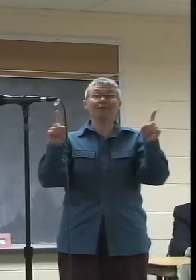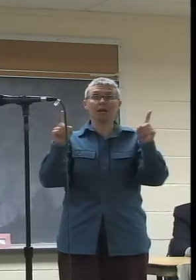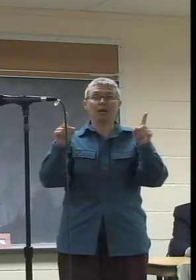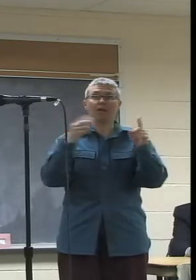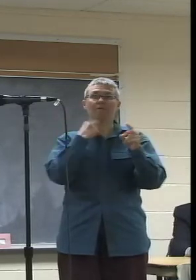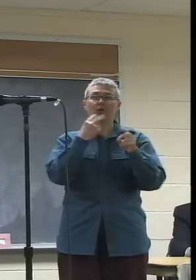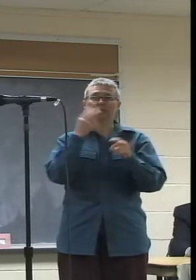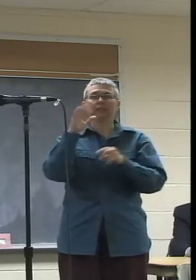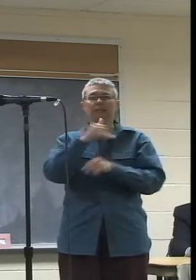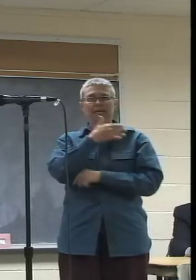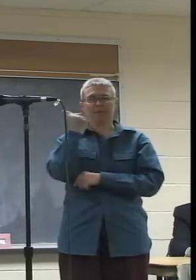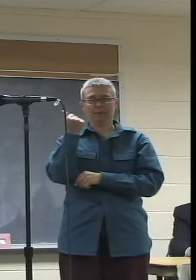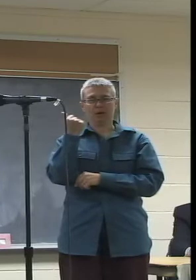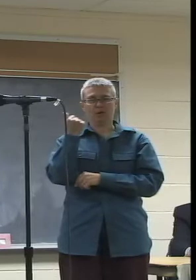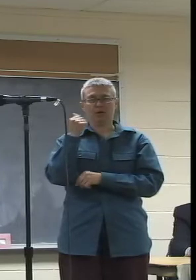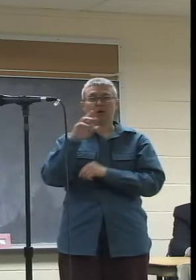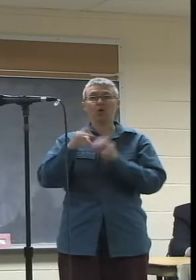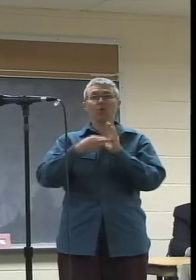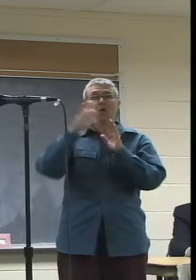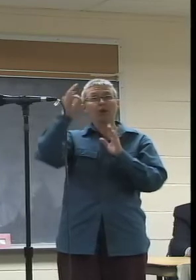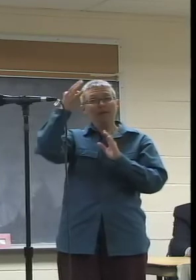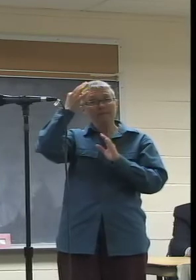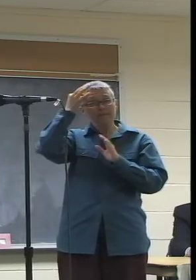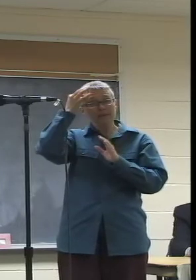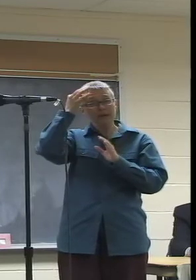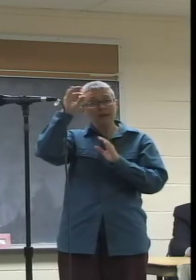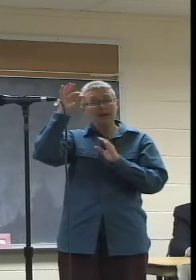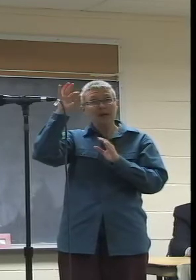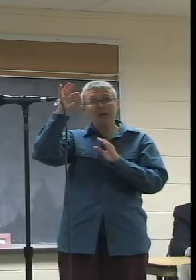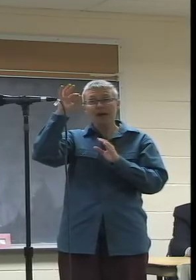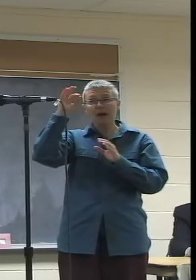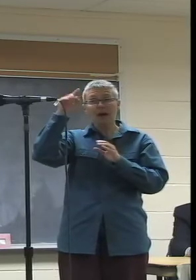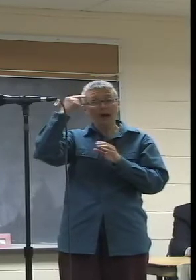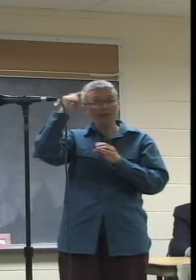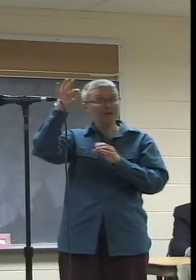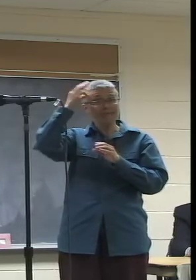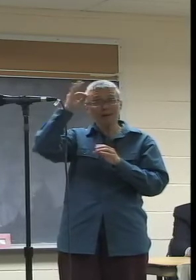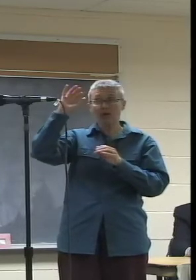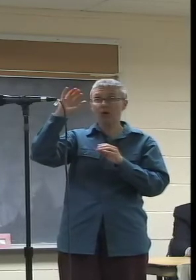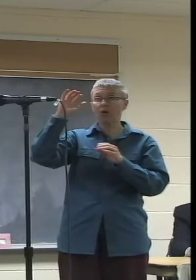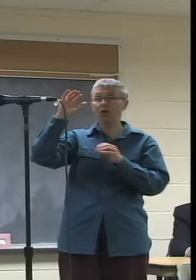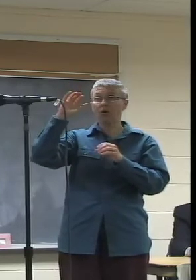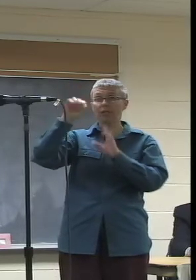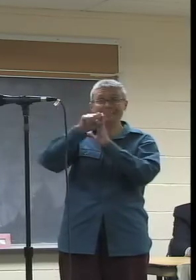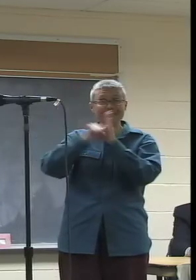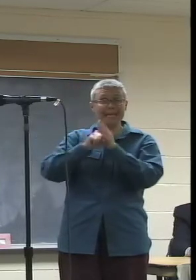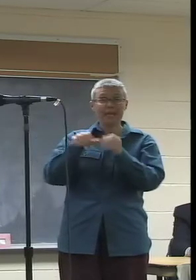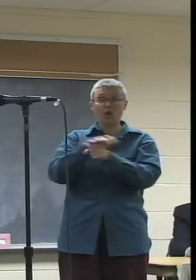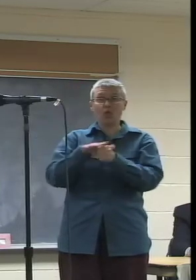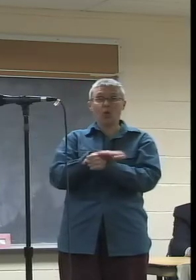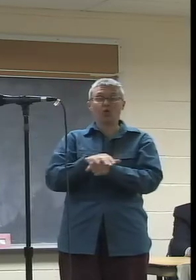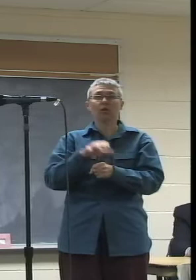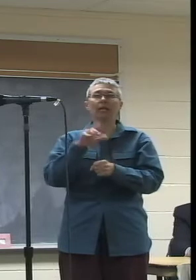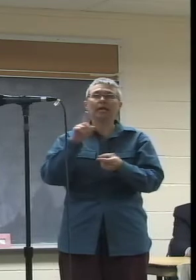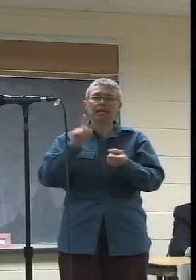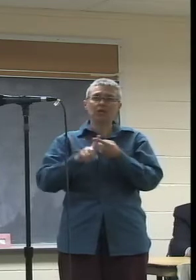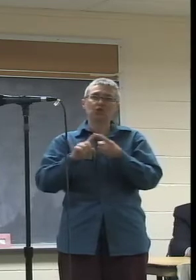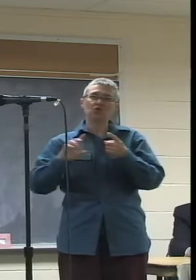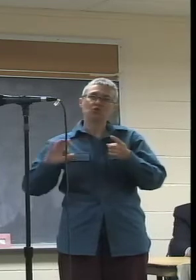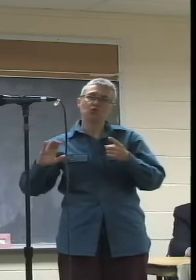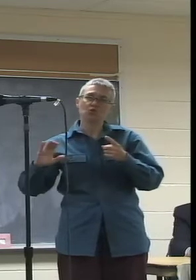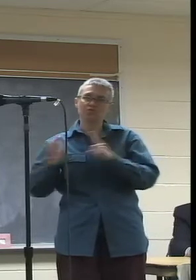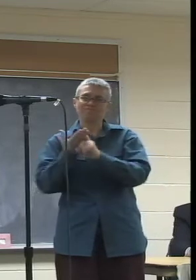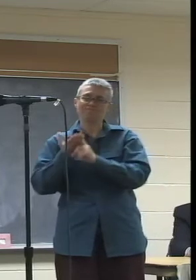role of government, federal, state, local, in this context is to act proactively to ensure that the largest